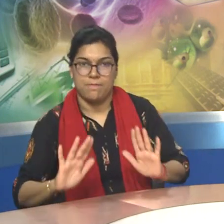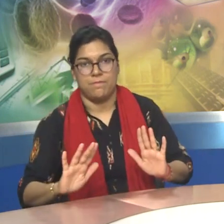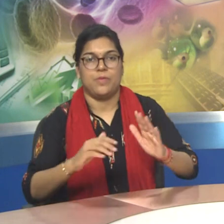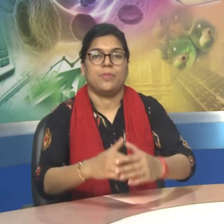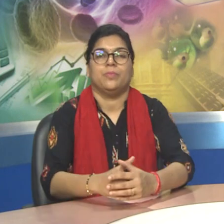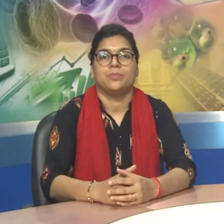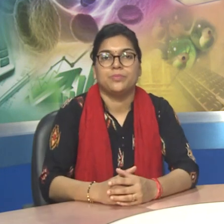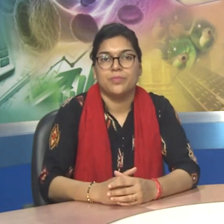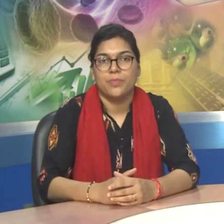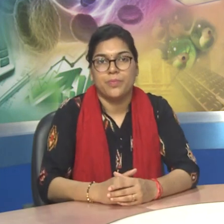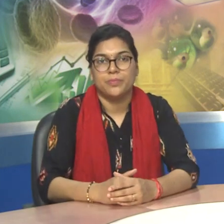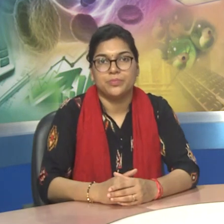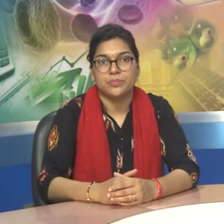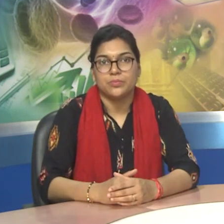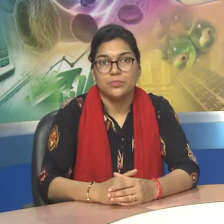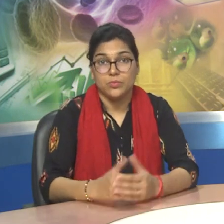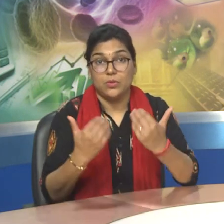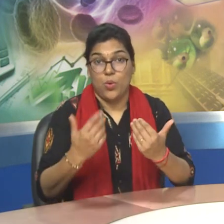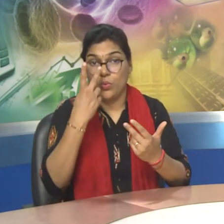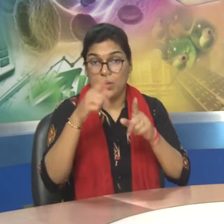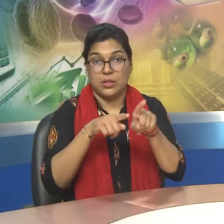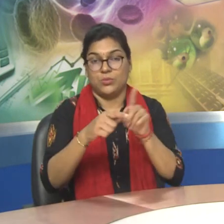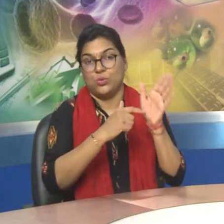Now you can see some of the examples of magazines